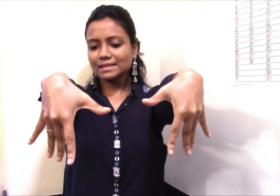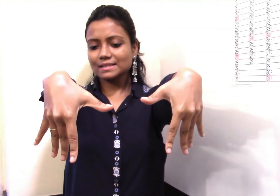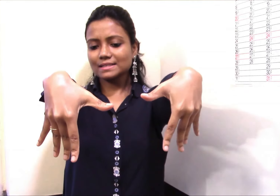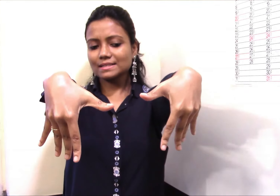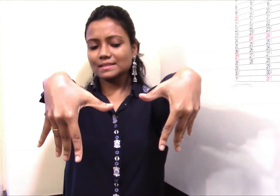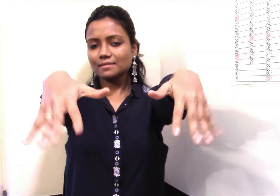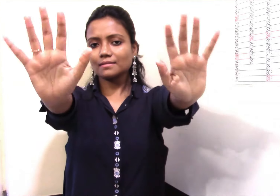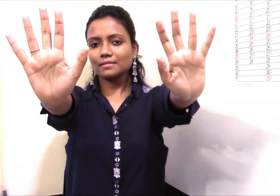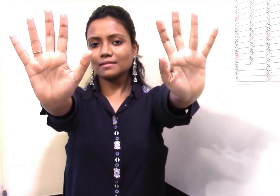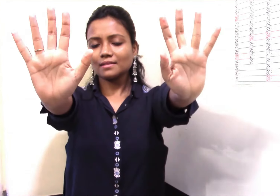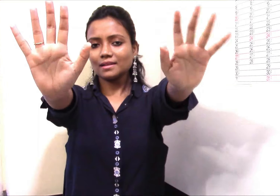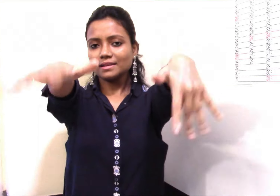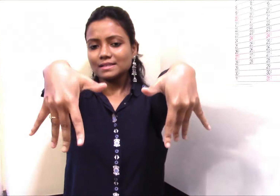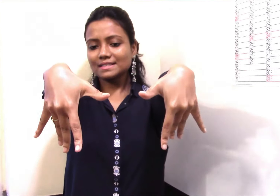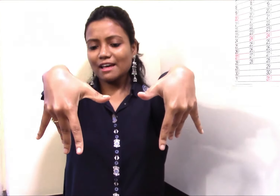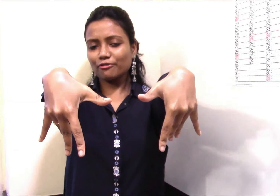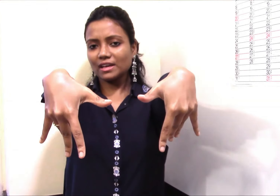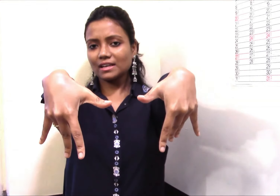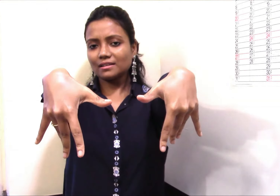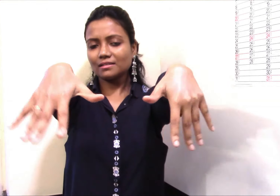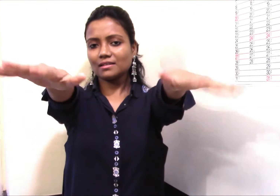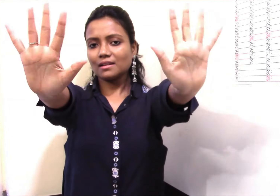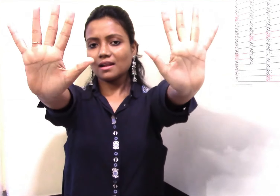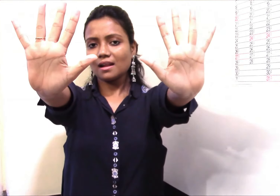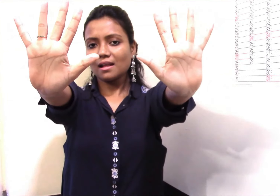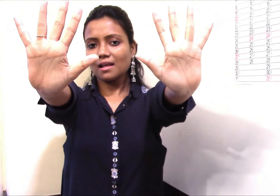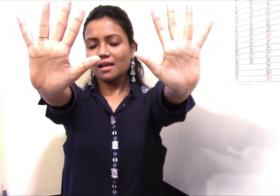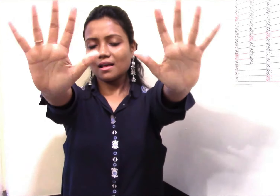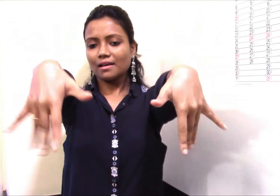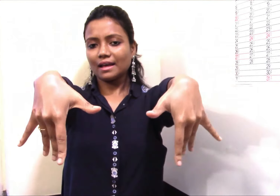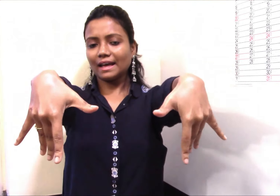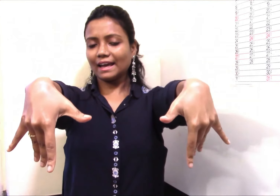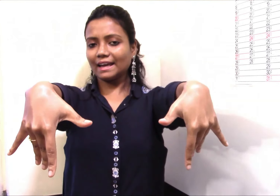seven, eight,